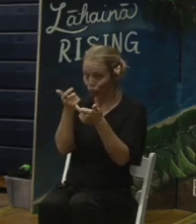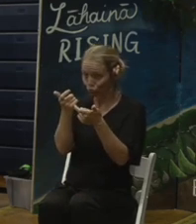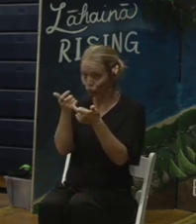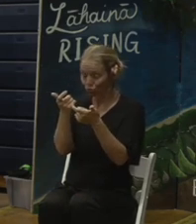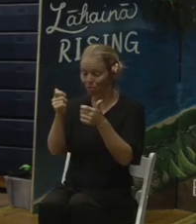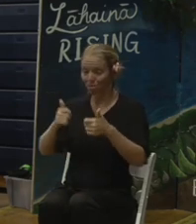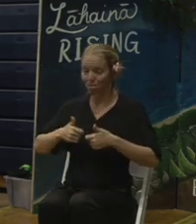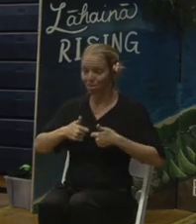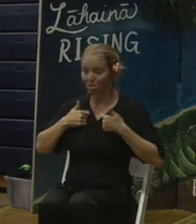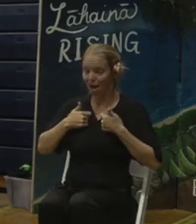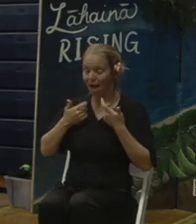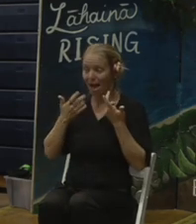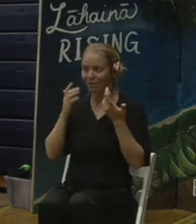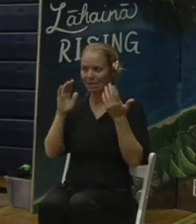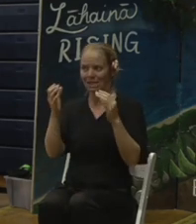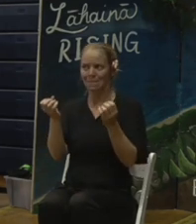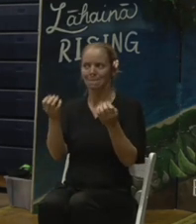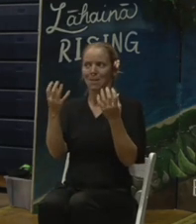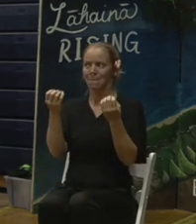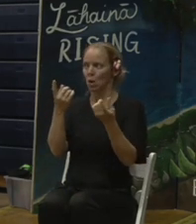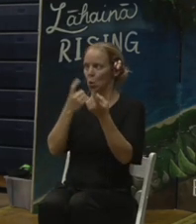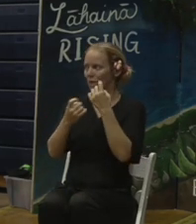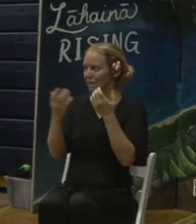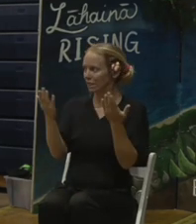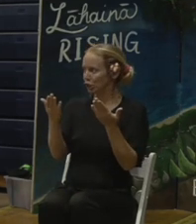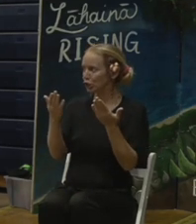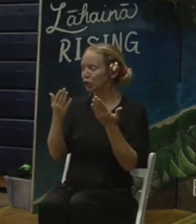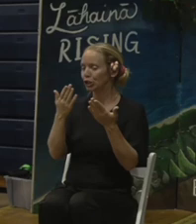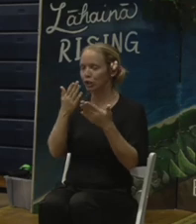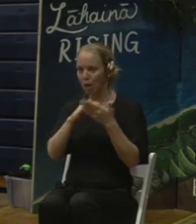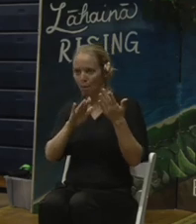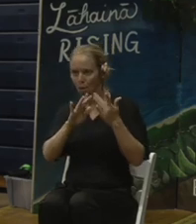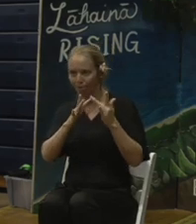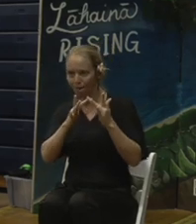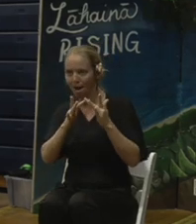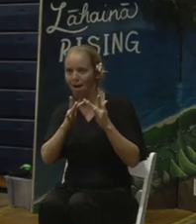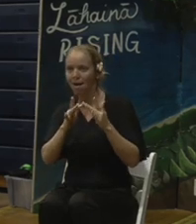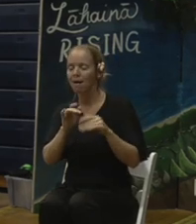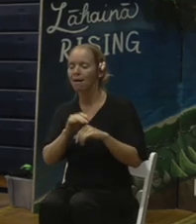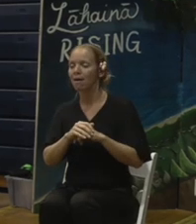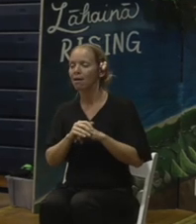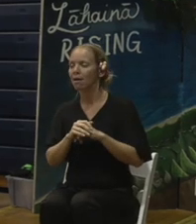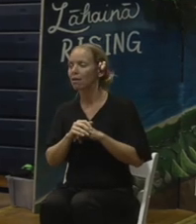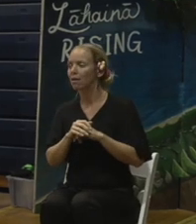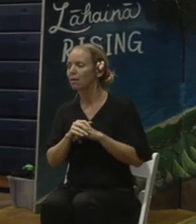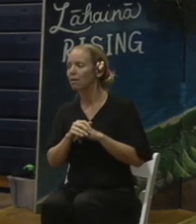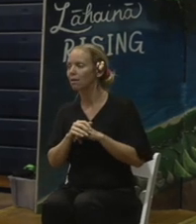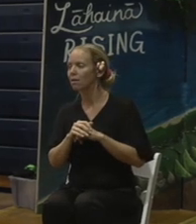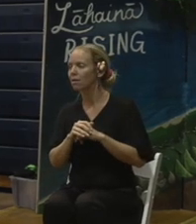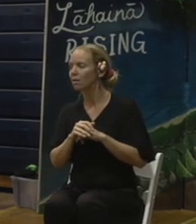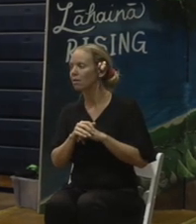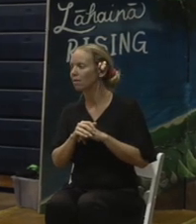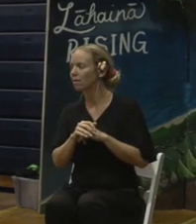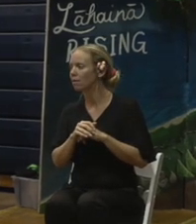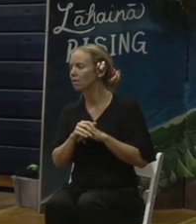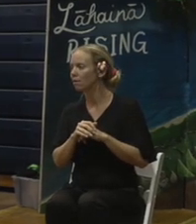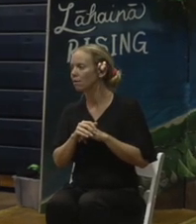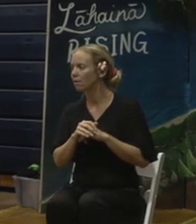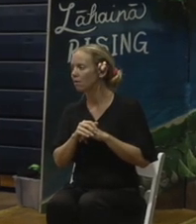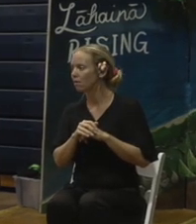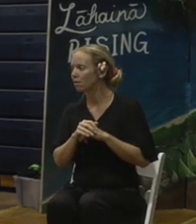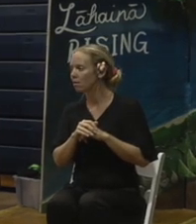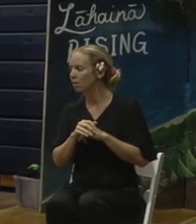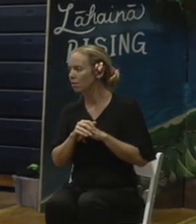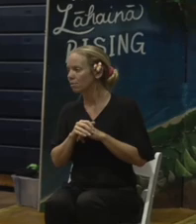We've got dozens and dozens of questions here as well. And for comments on Manao later, you are welcome and we